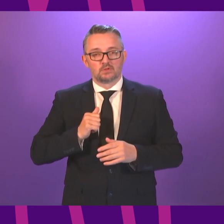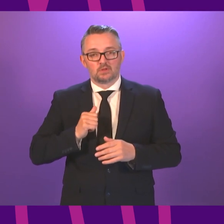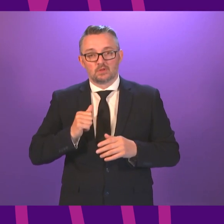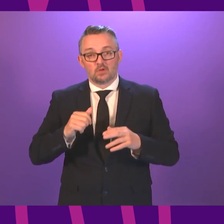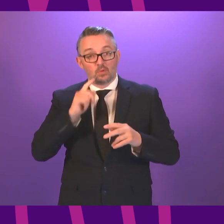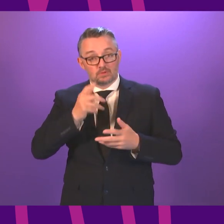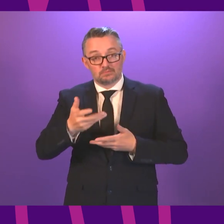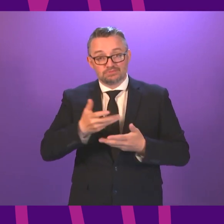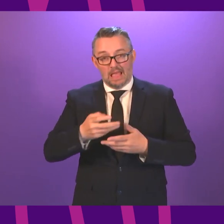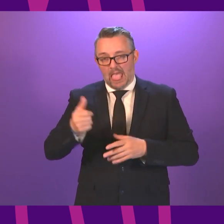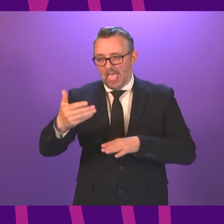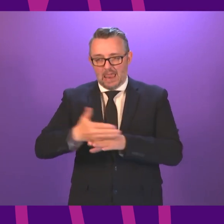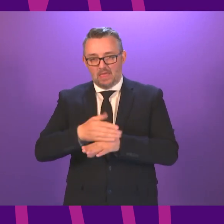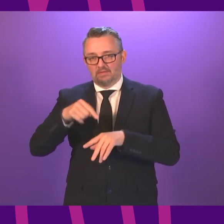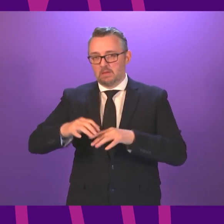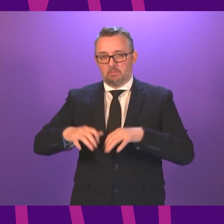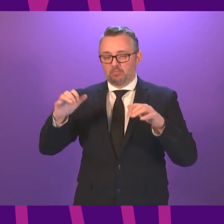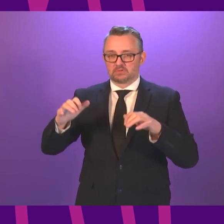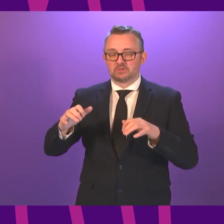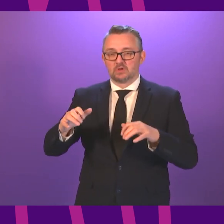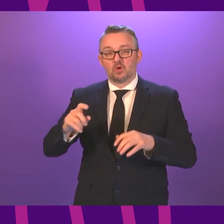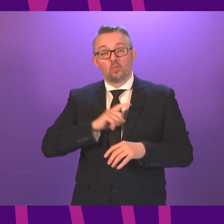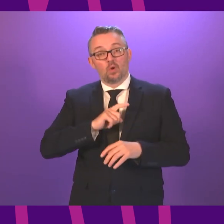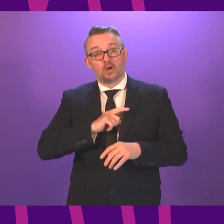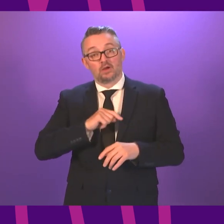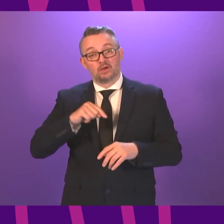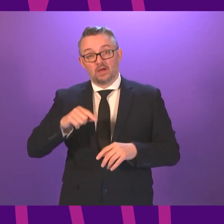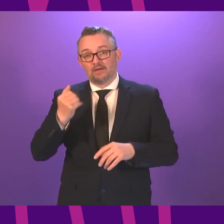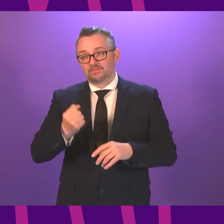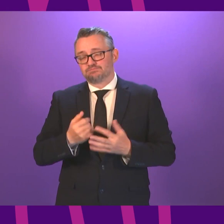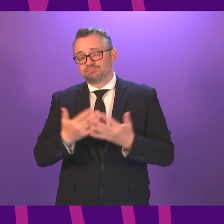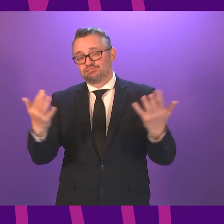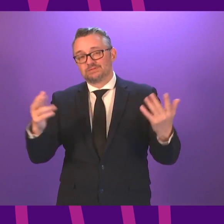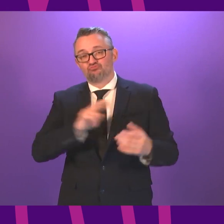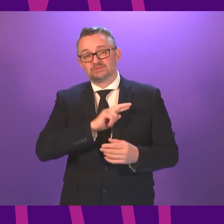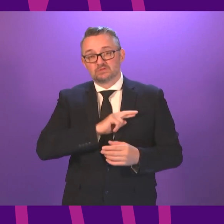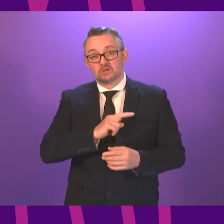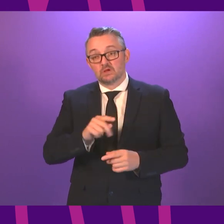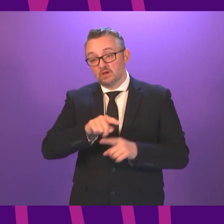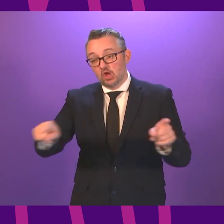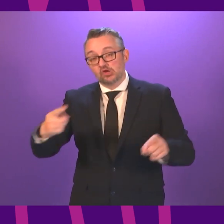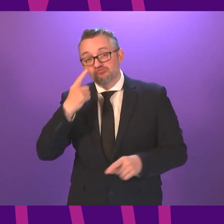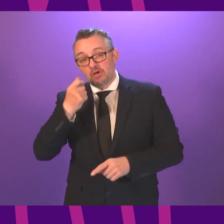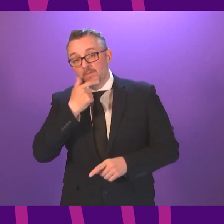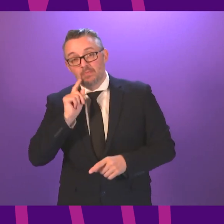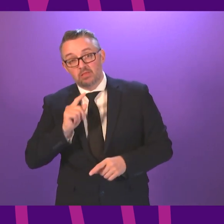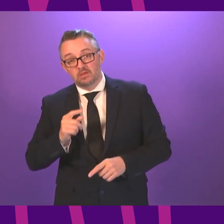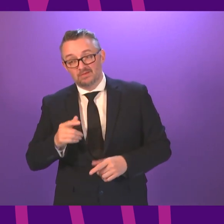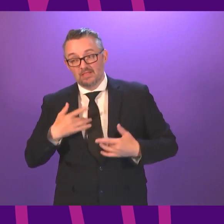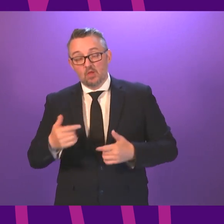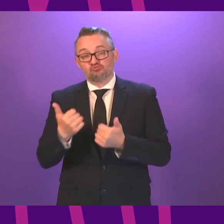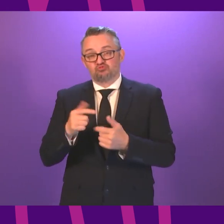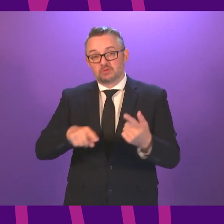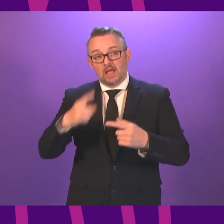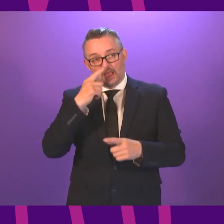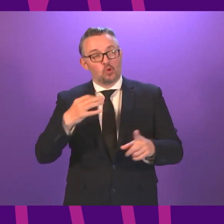stages of this parliament because I think for a whole variety of reasons it will be good for young people to make sure they can take